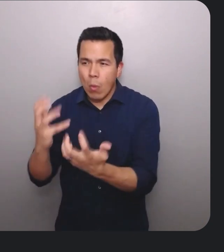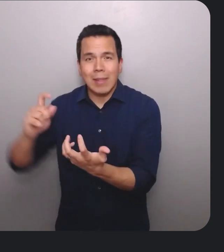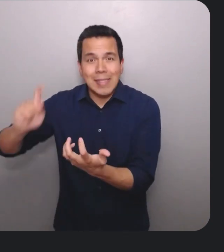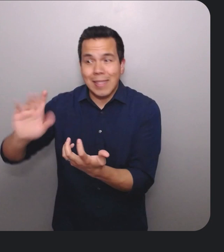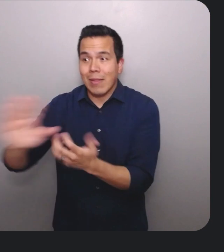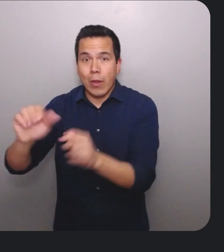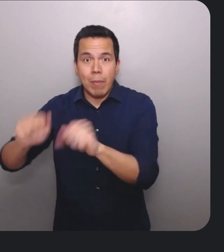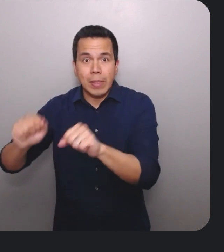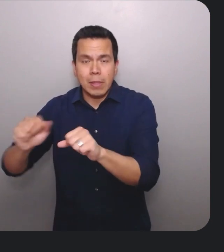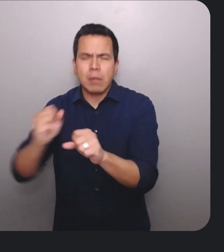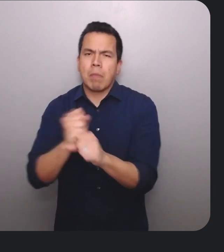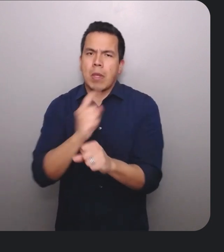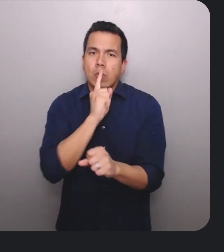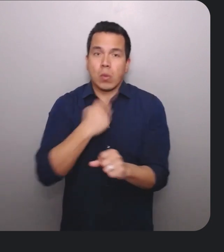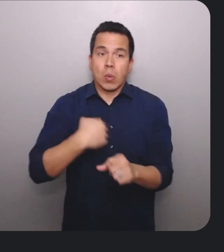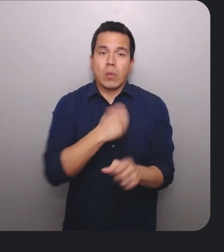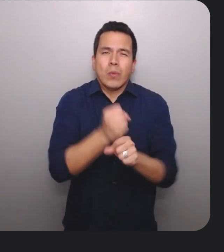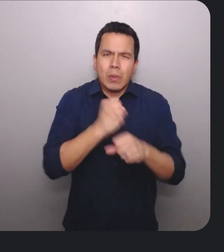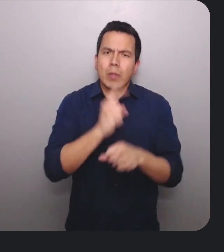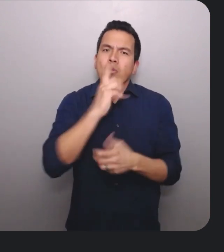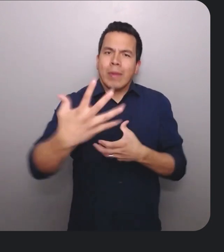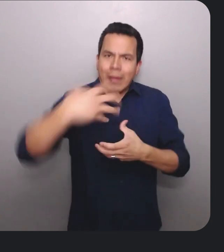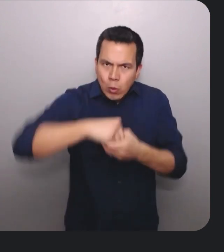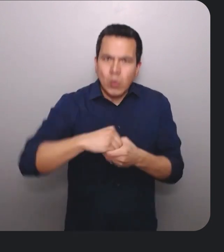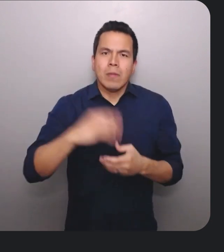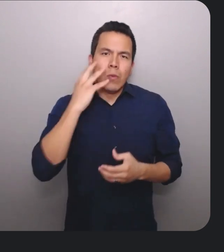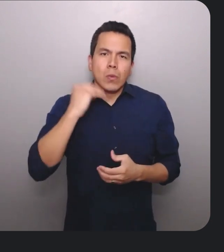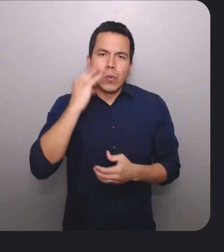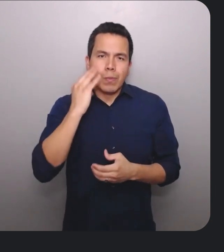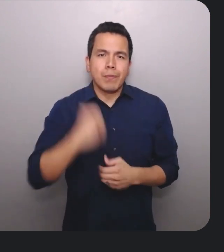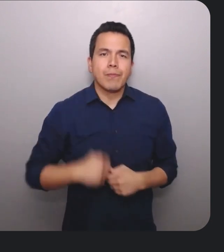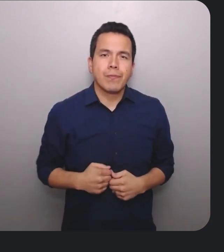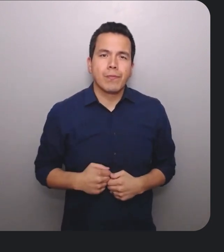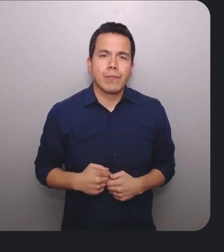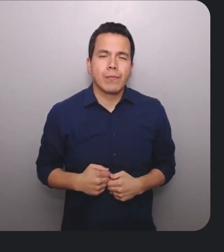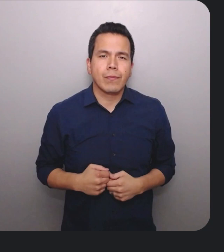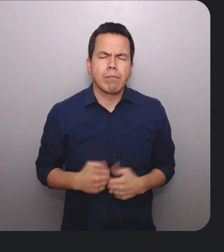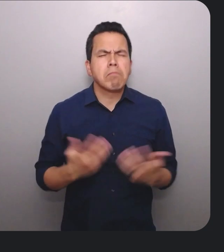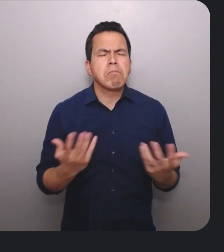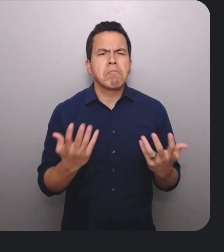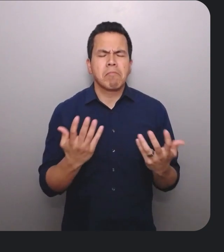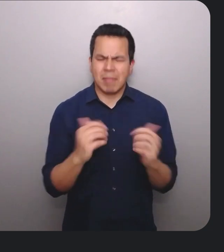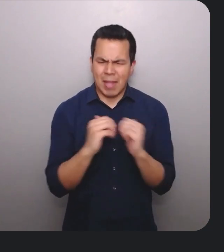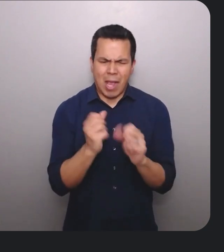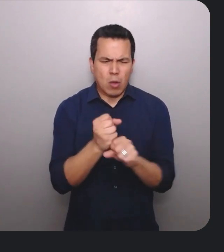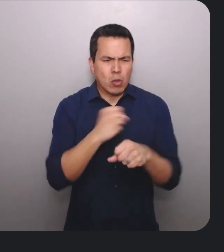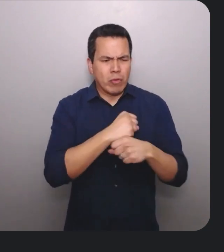that we can create truly inclusive user experiences. How can we create a thermostat that feels flexible and